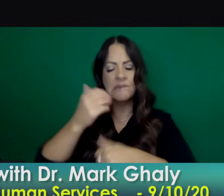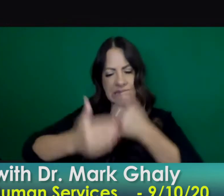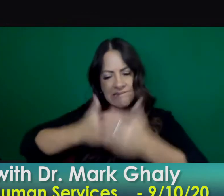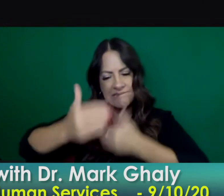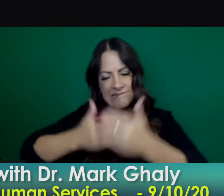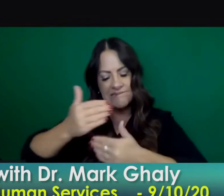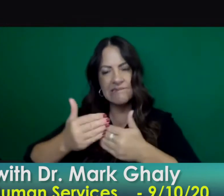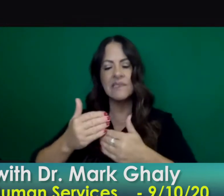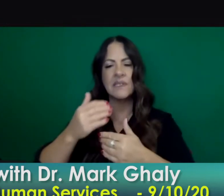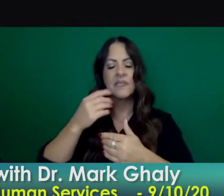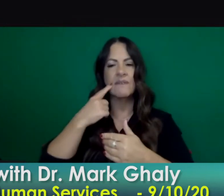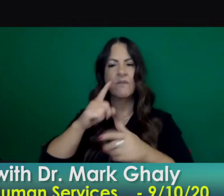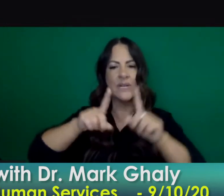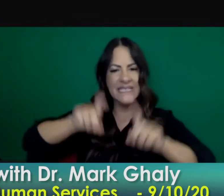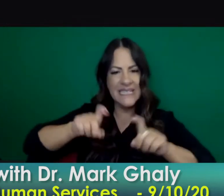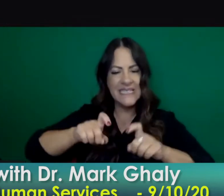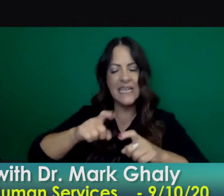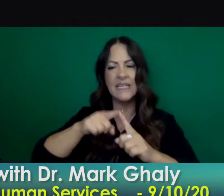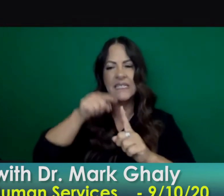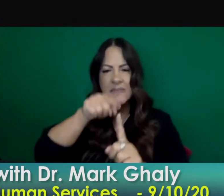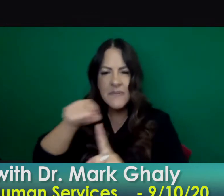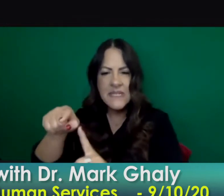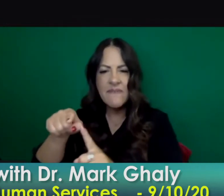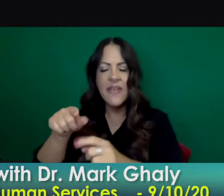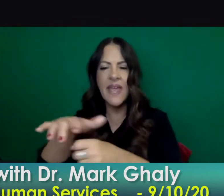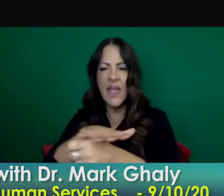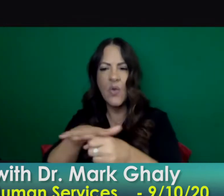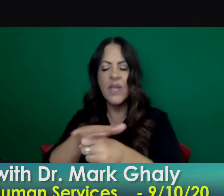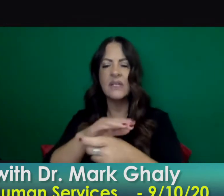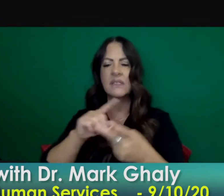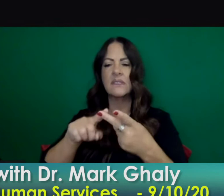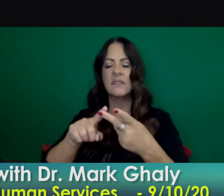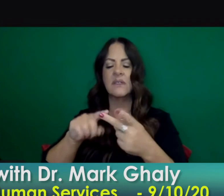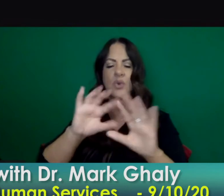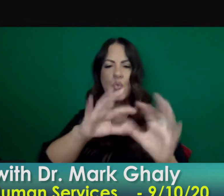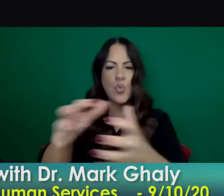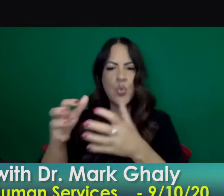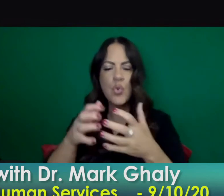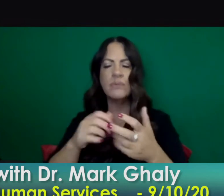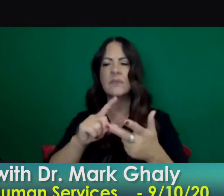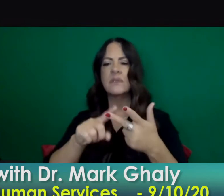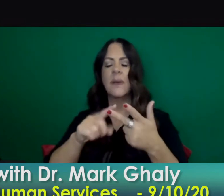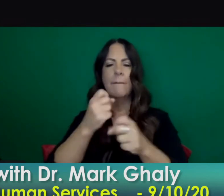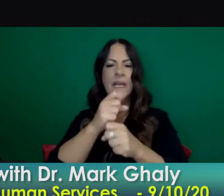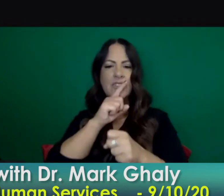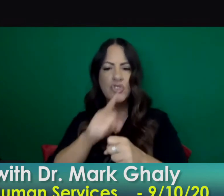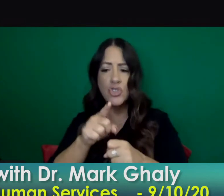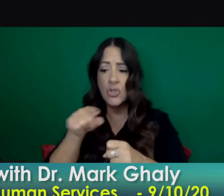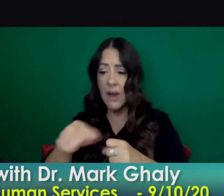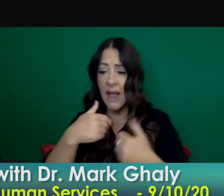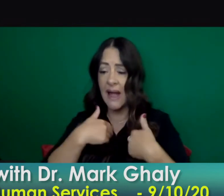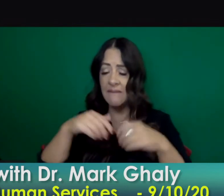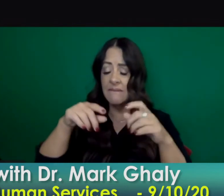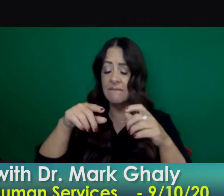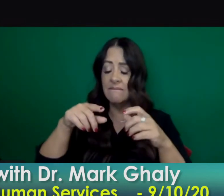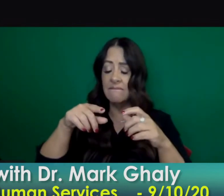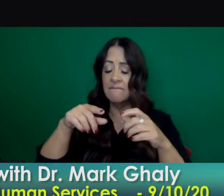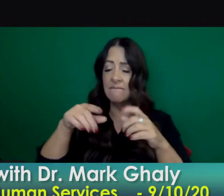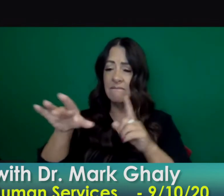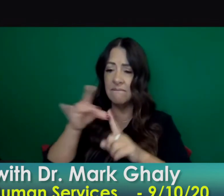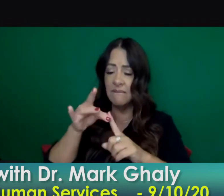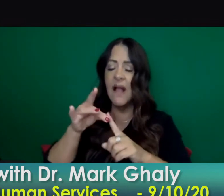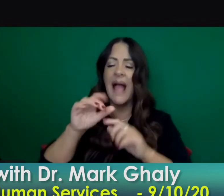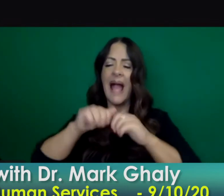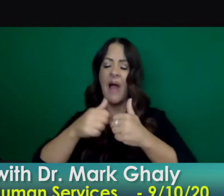targeted testing and support of isolation and really making sure that they're focused on disproportionately impacted